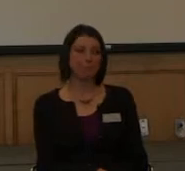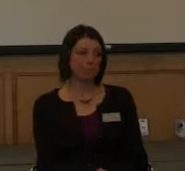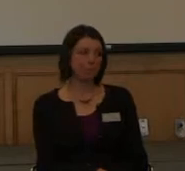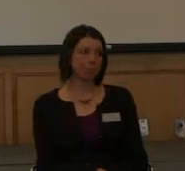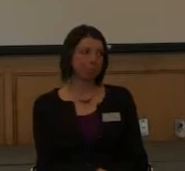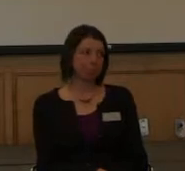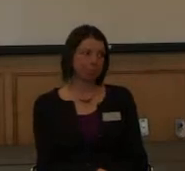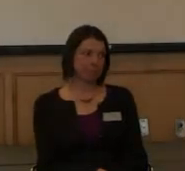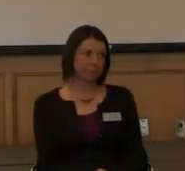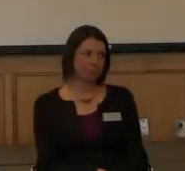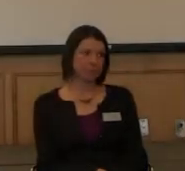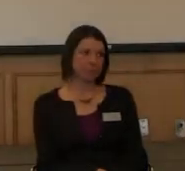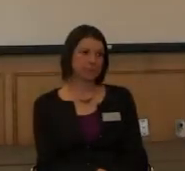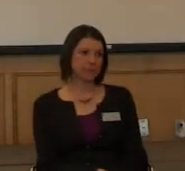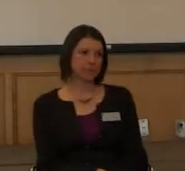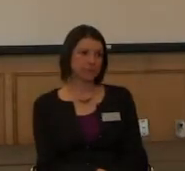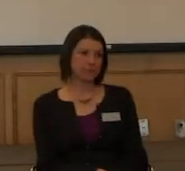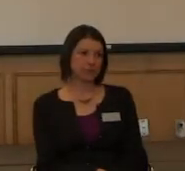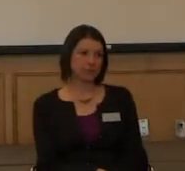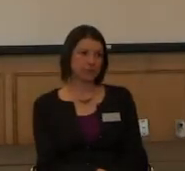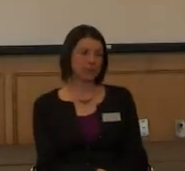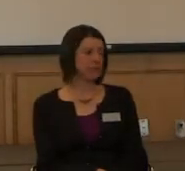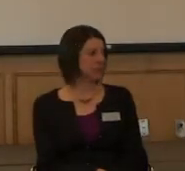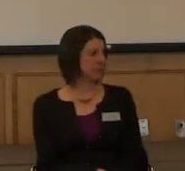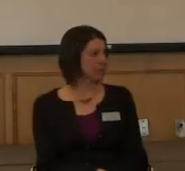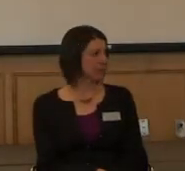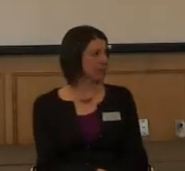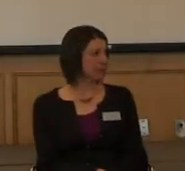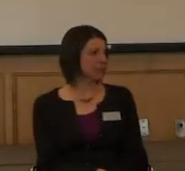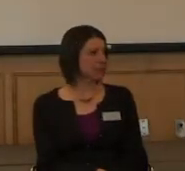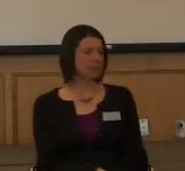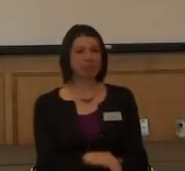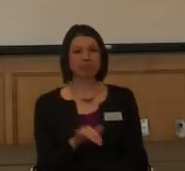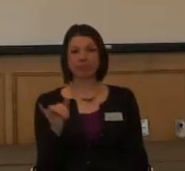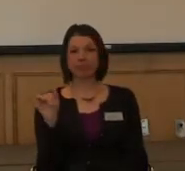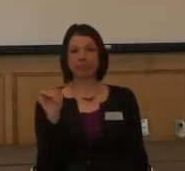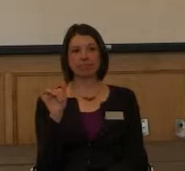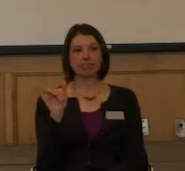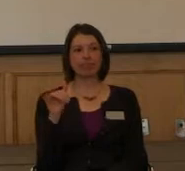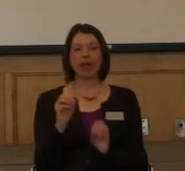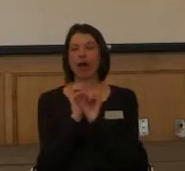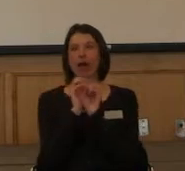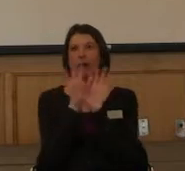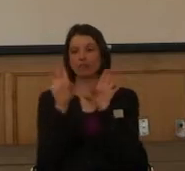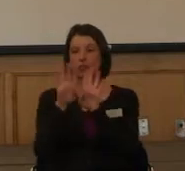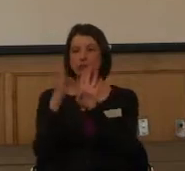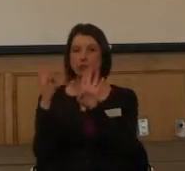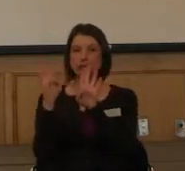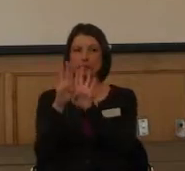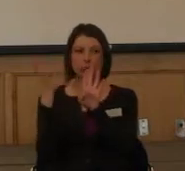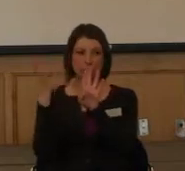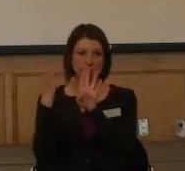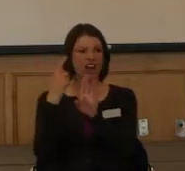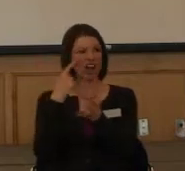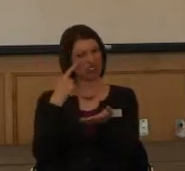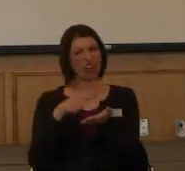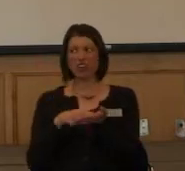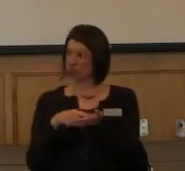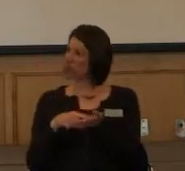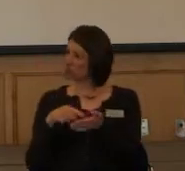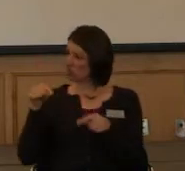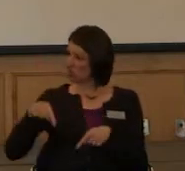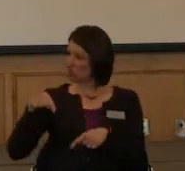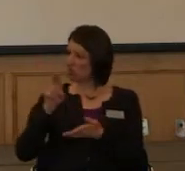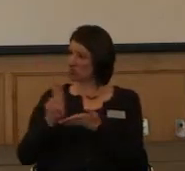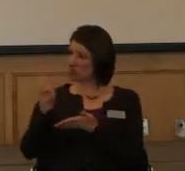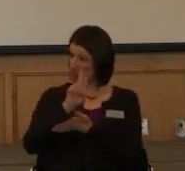And also, you might want to have, you know, obviously doors. I've noticed around here, guys are pretty good with